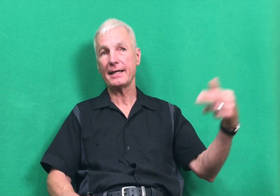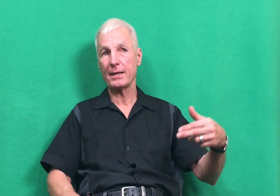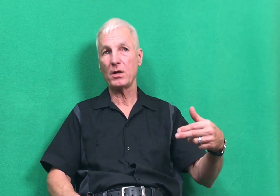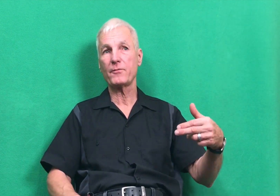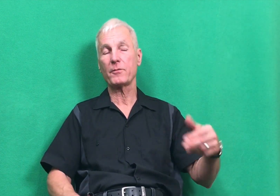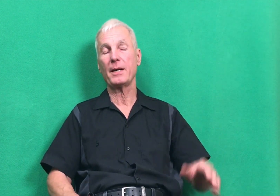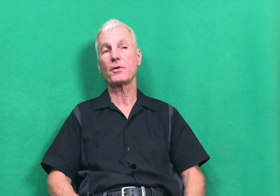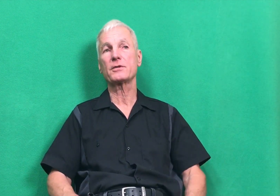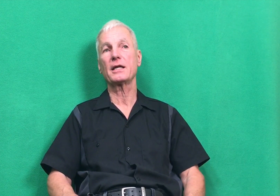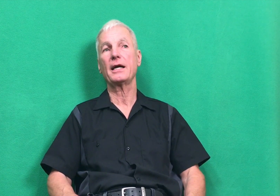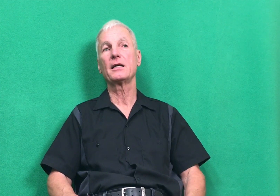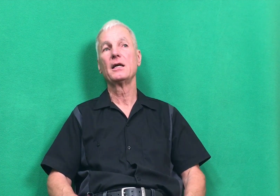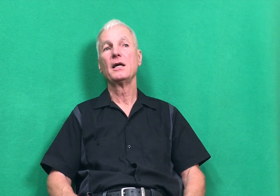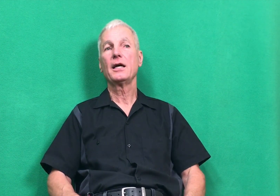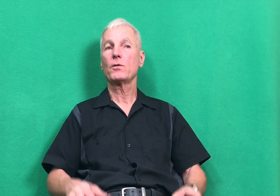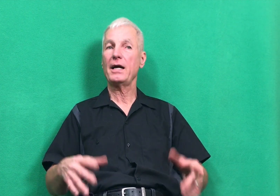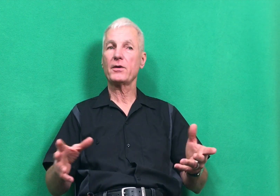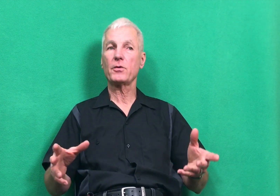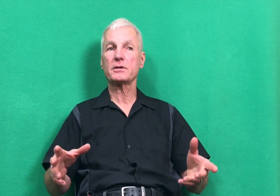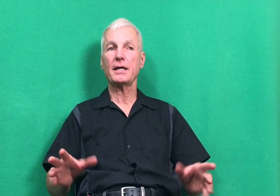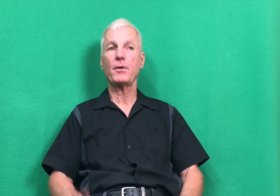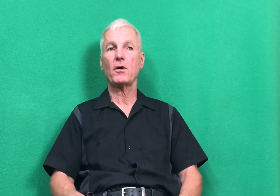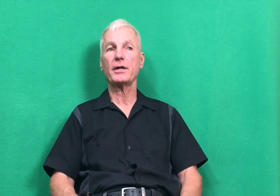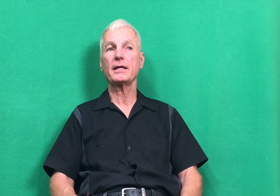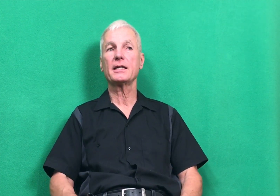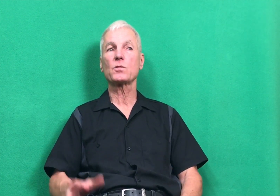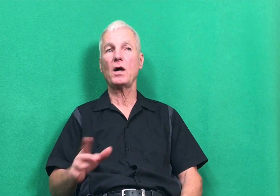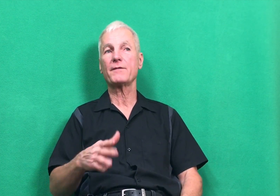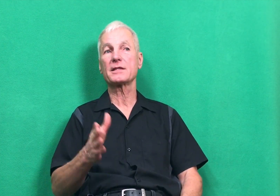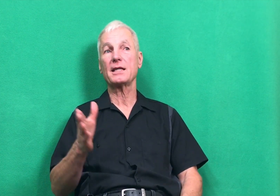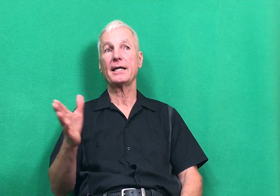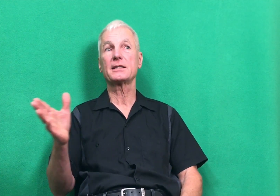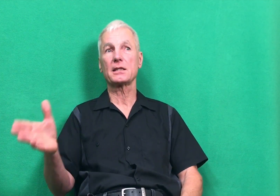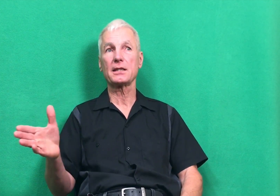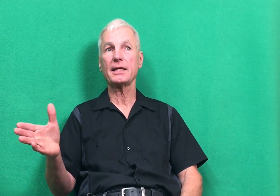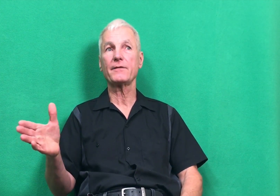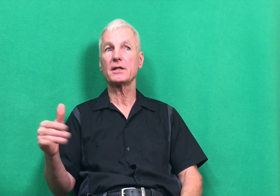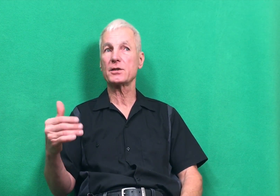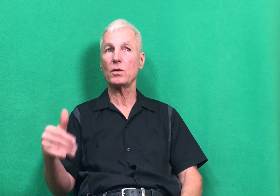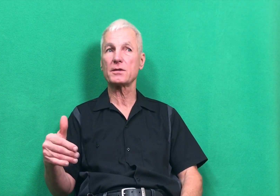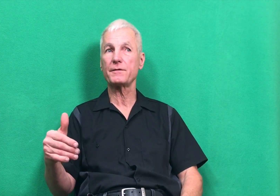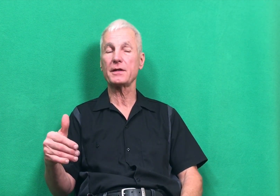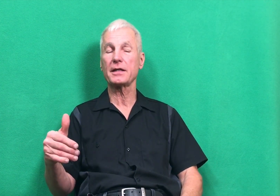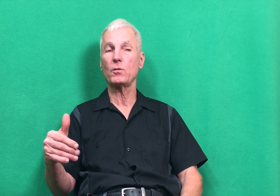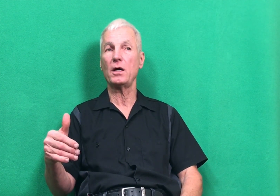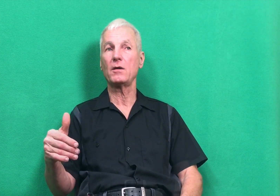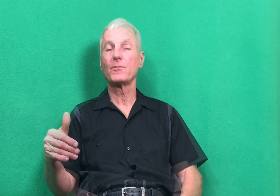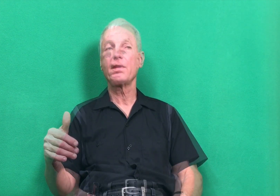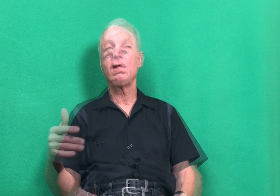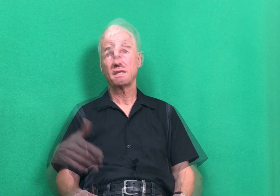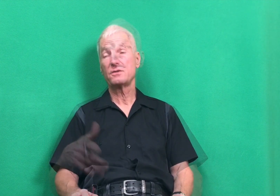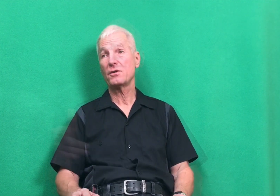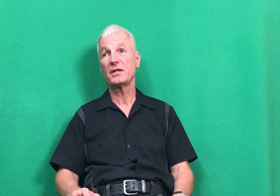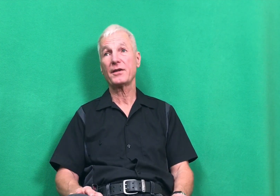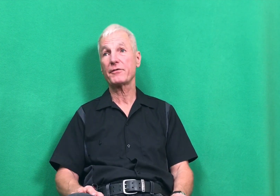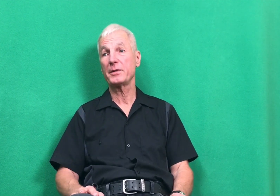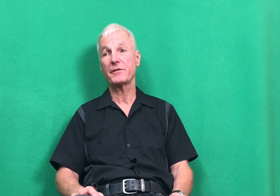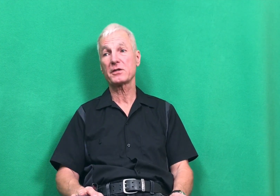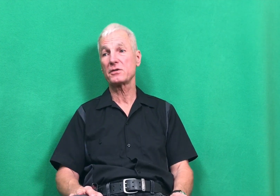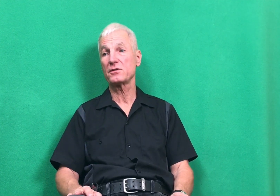came up for my birthday, and we're having a birthday party. His wife decided to leave because she wasn't feeling well. correct. I haven't heard nothing from the officials,